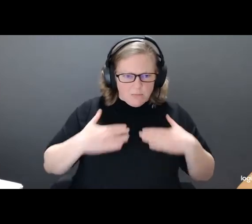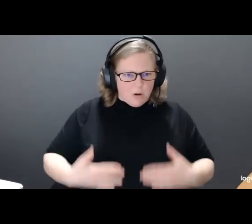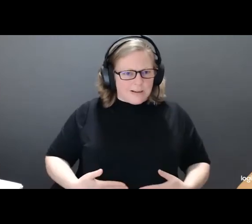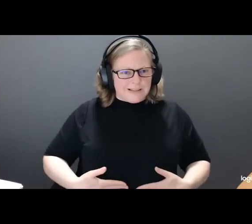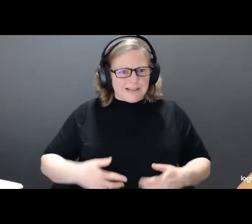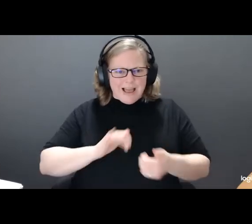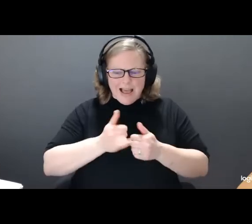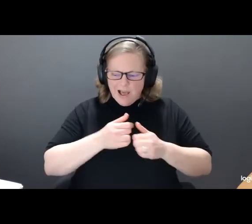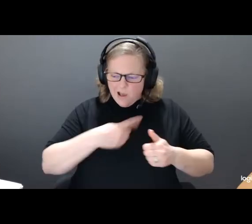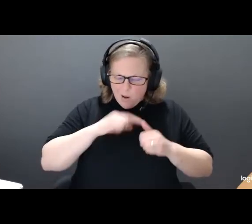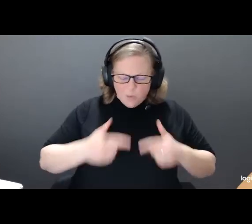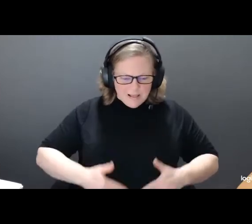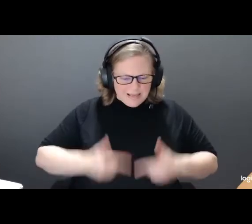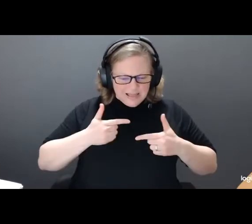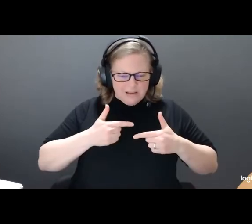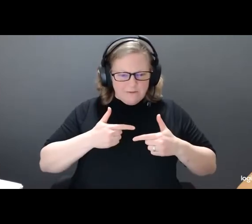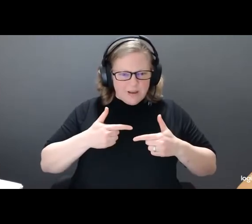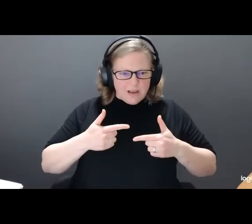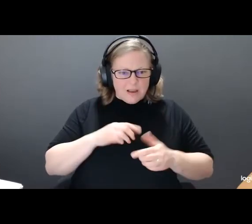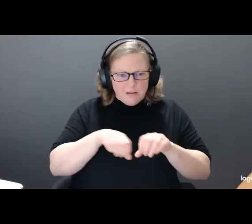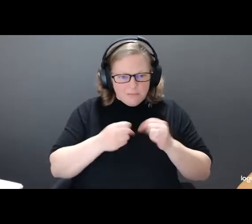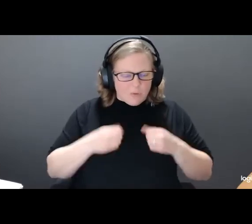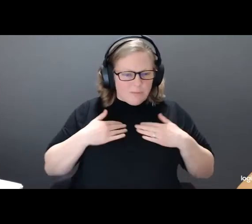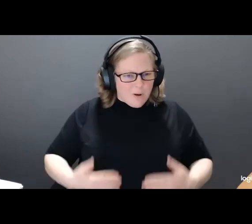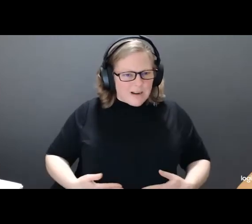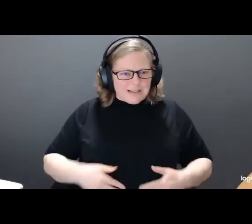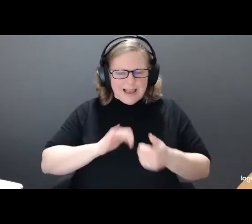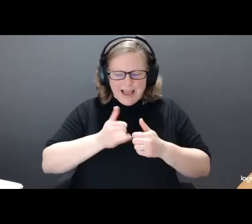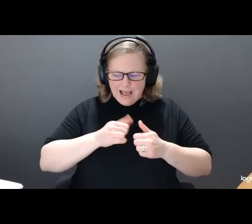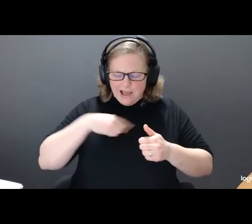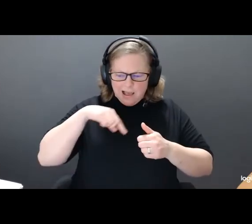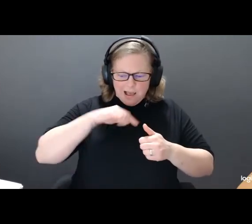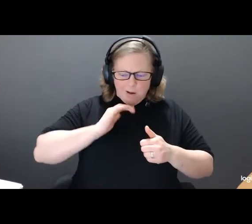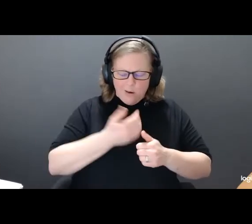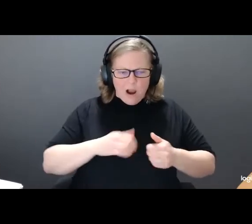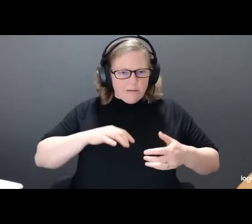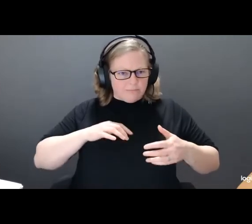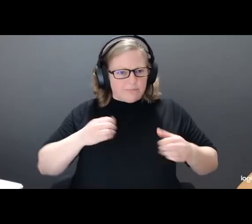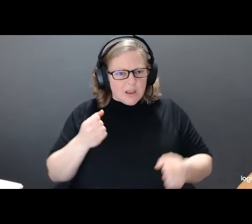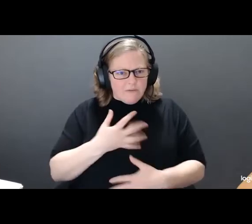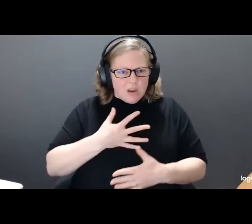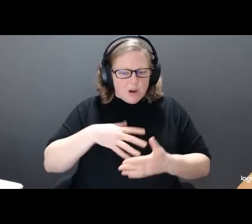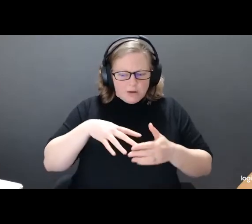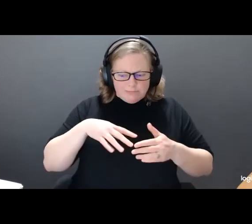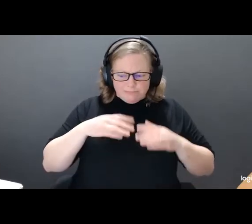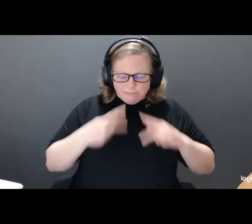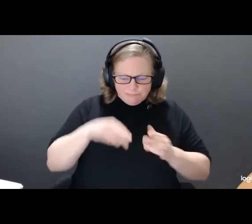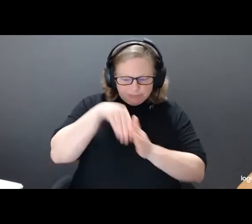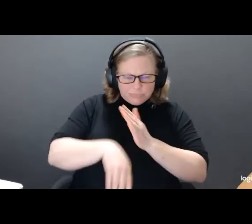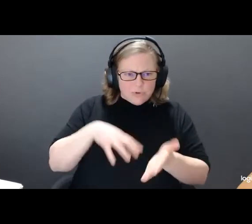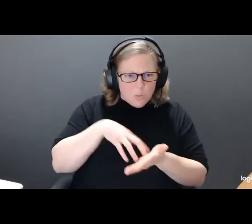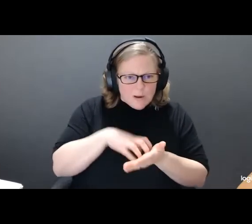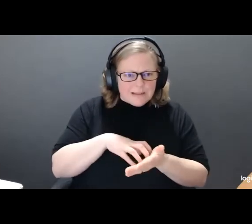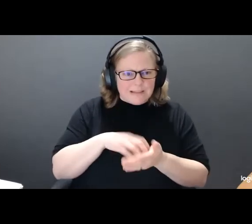flawed bodies? How does our fear of physical diminishment affect our faith in ourselves, our capacity for resilience, our